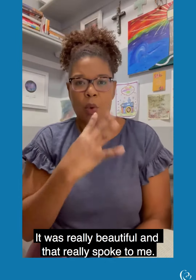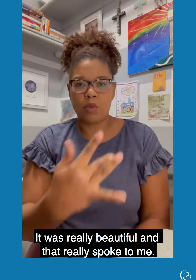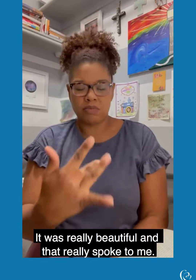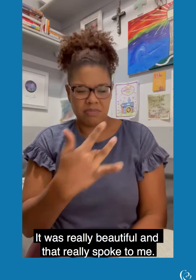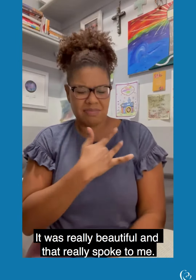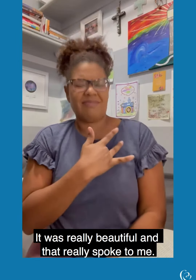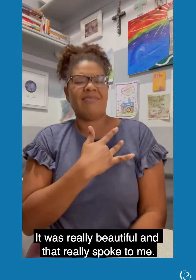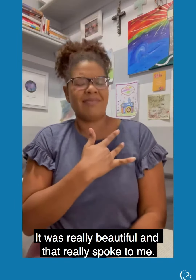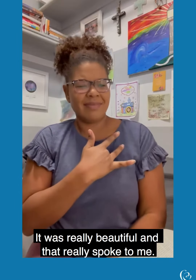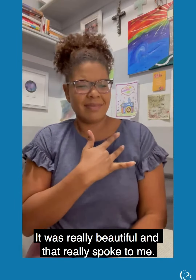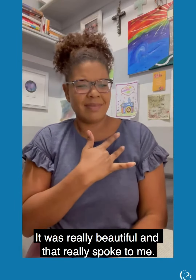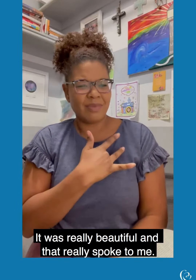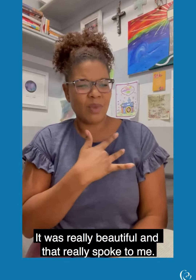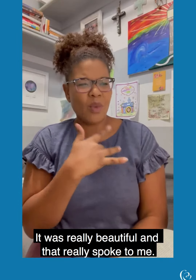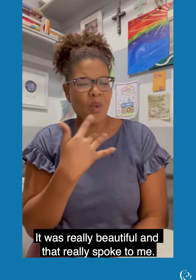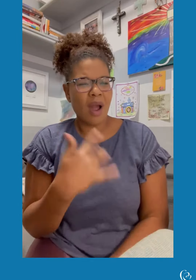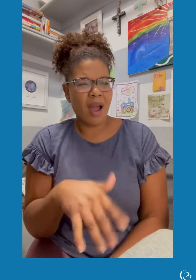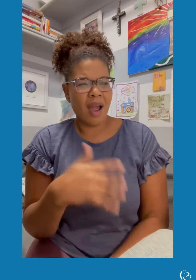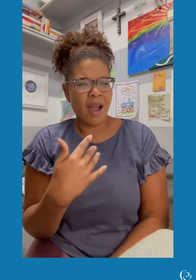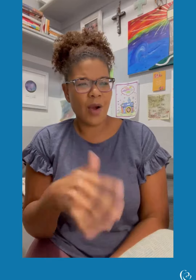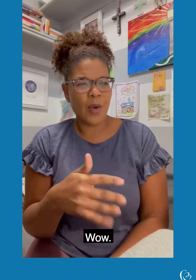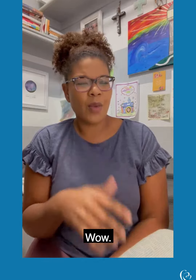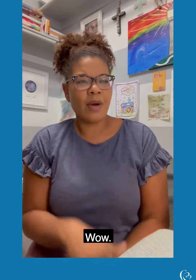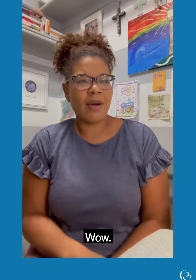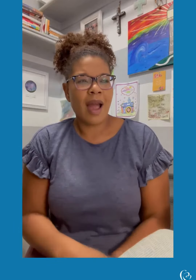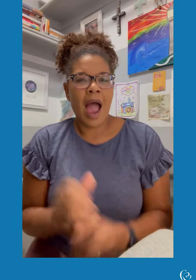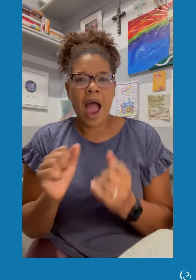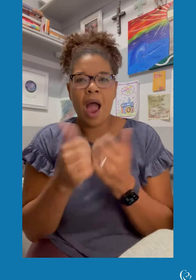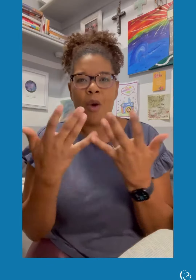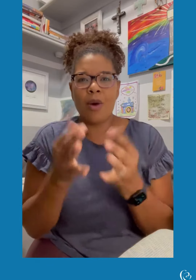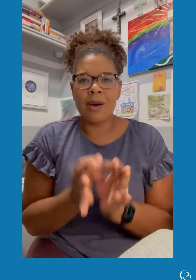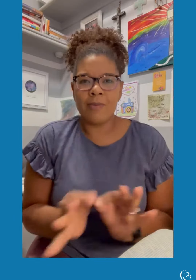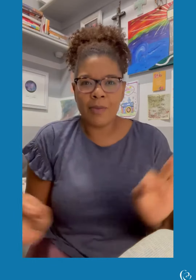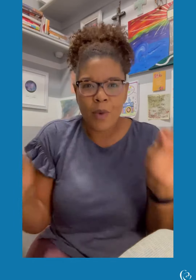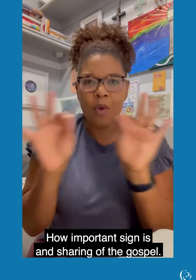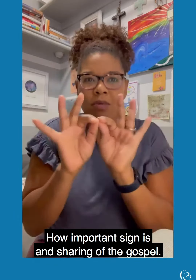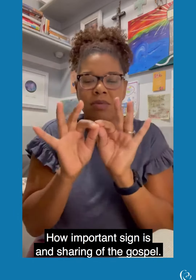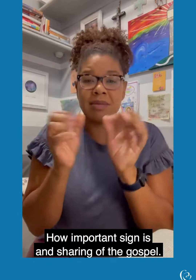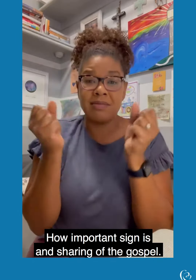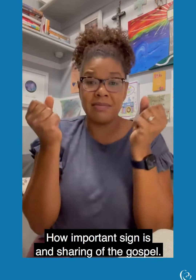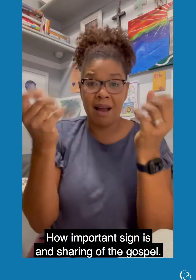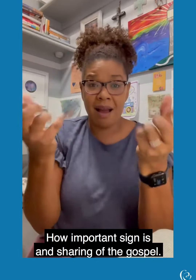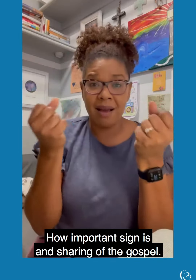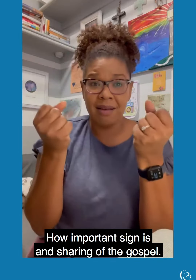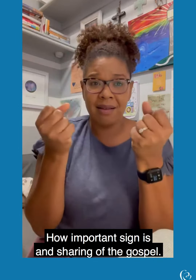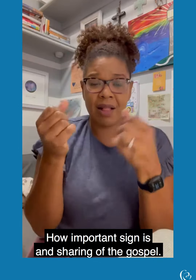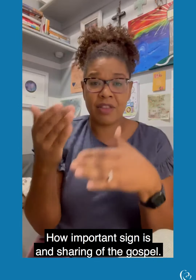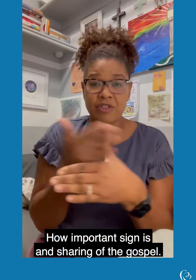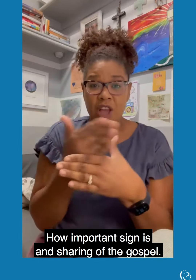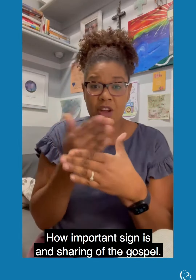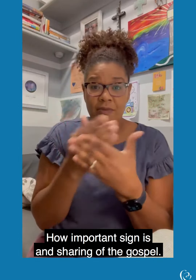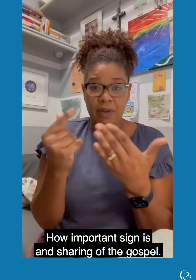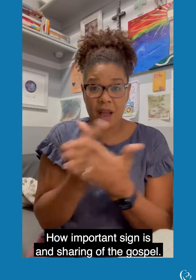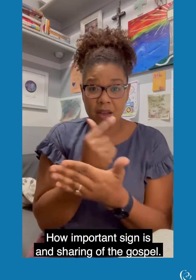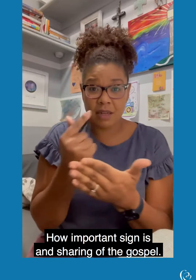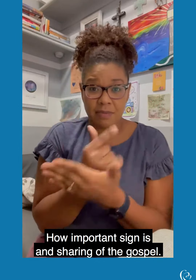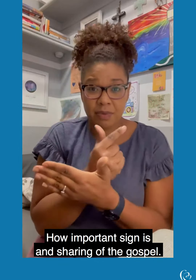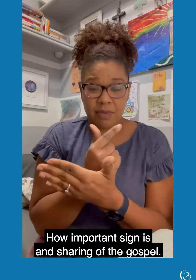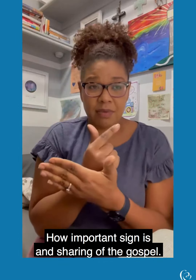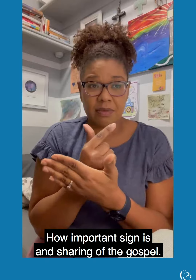And that really spoke to me. Wow. How important sign is and sharing